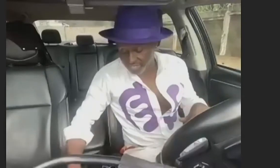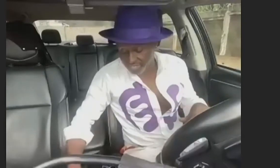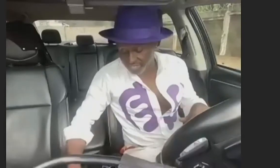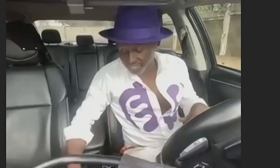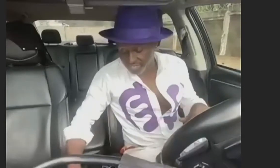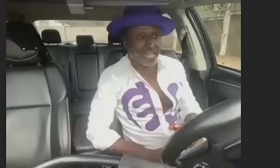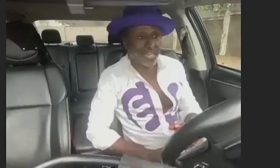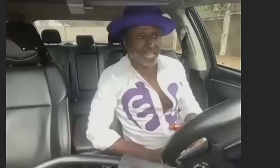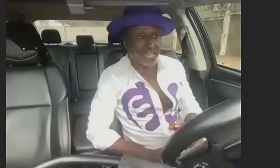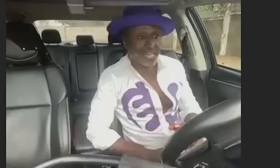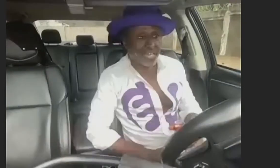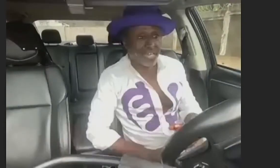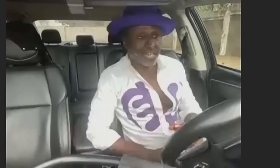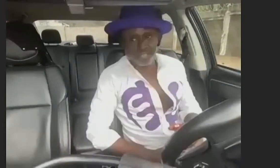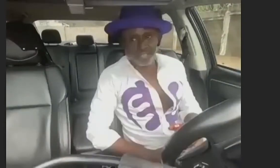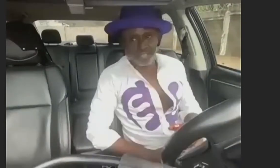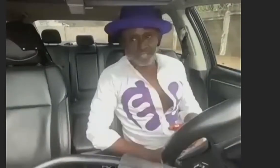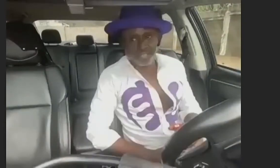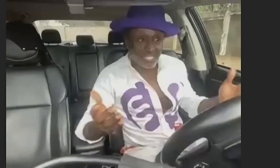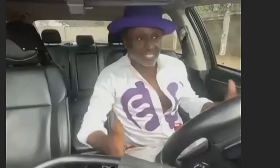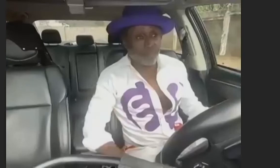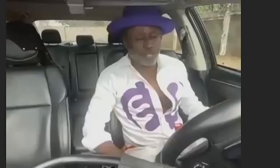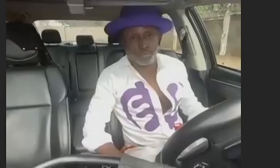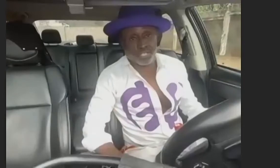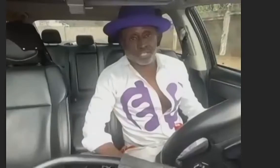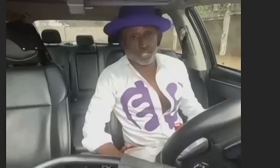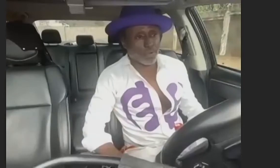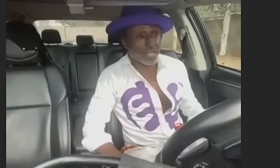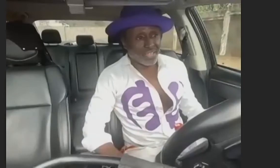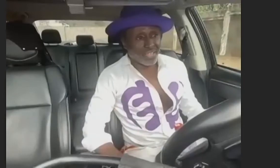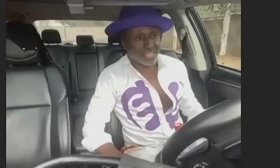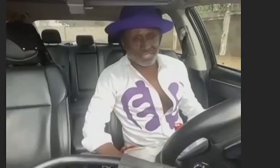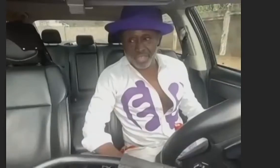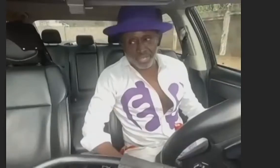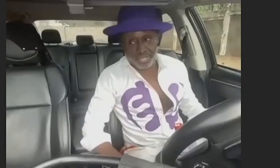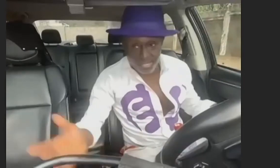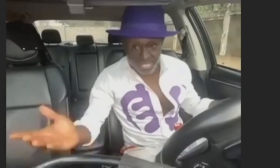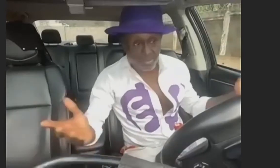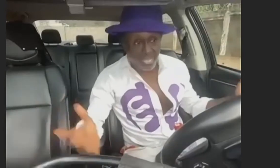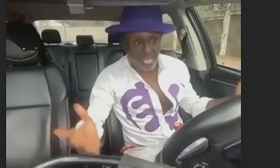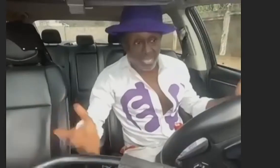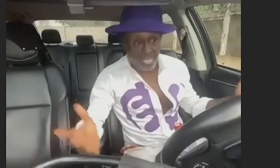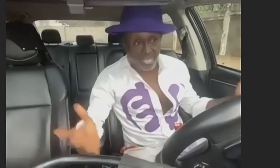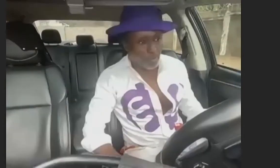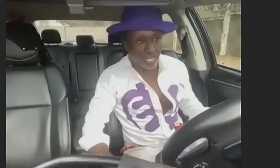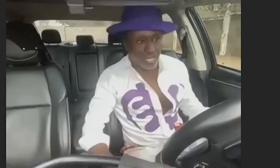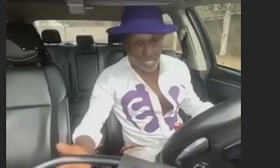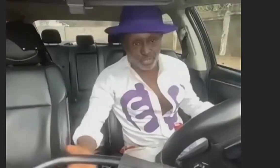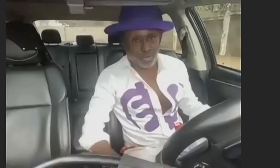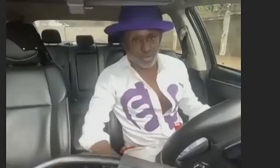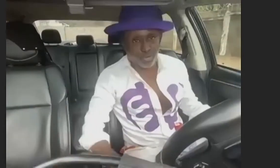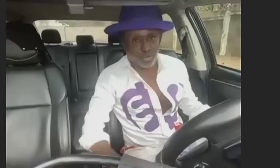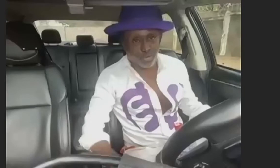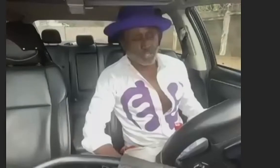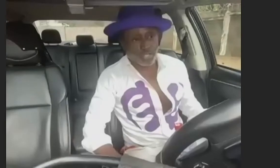You know, and yeah, you know, but of course, I'm human. So, every now and then, I might go somewhere. People want to hug